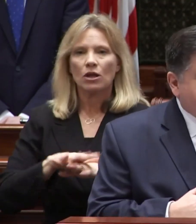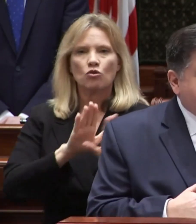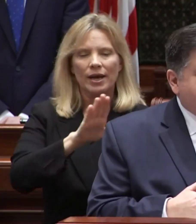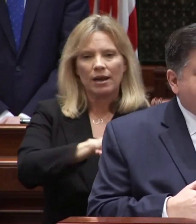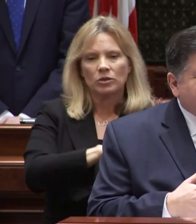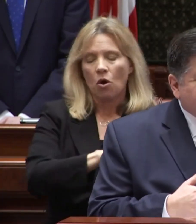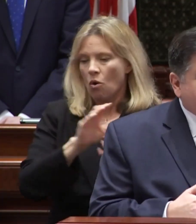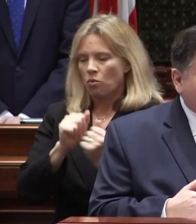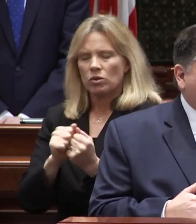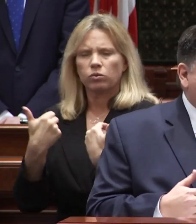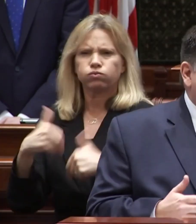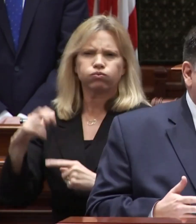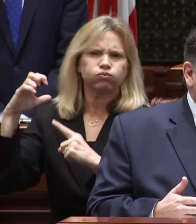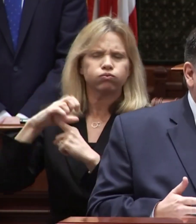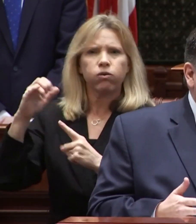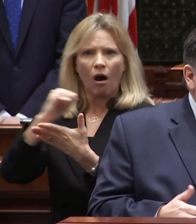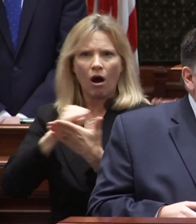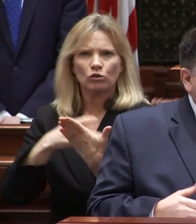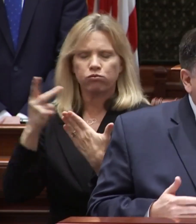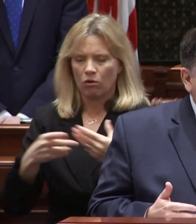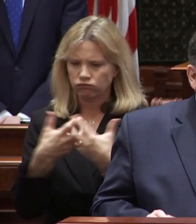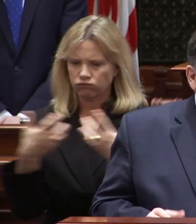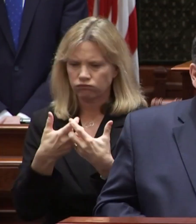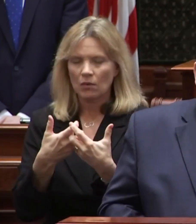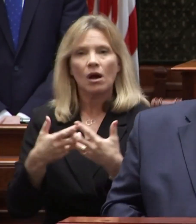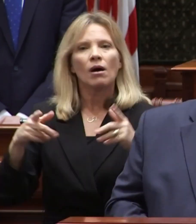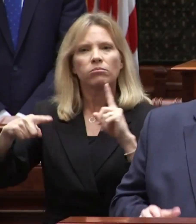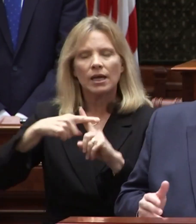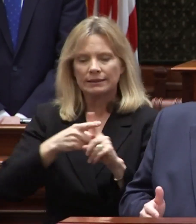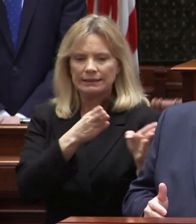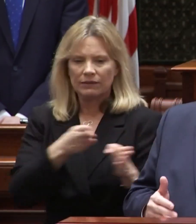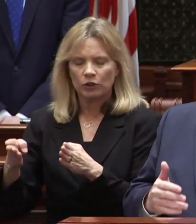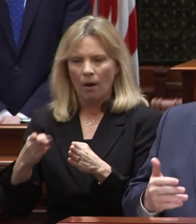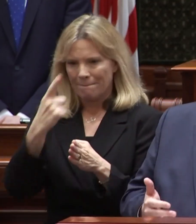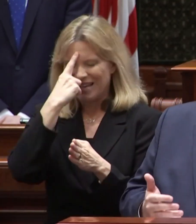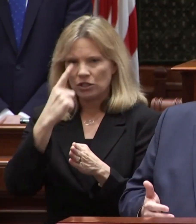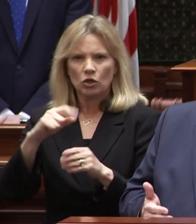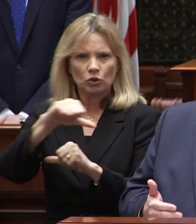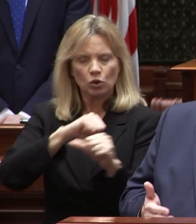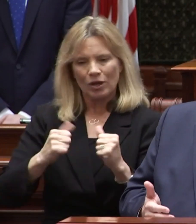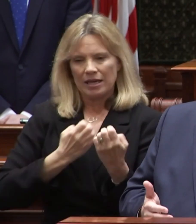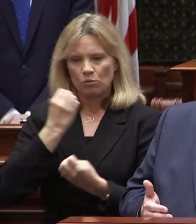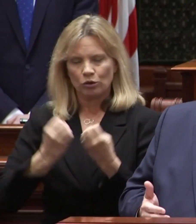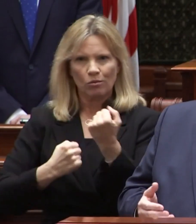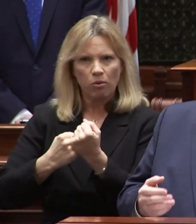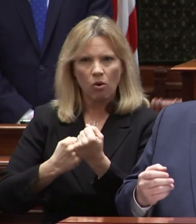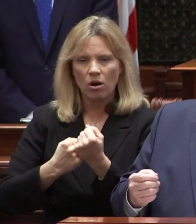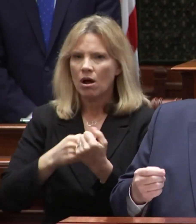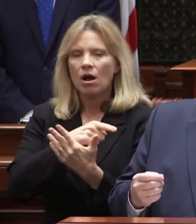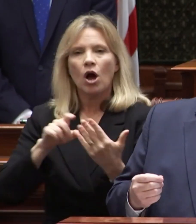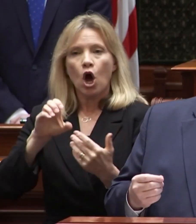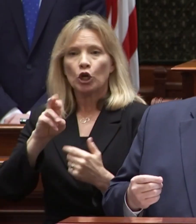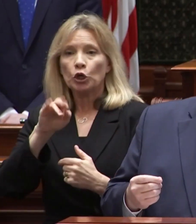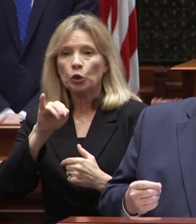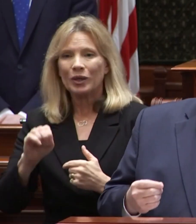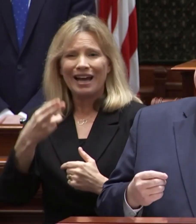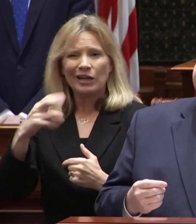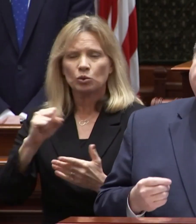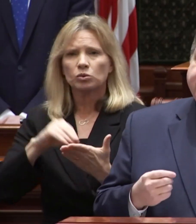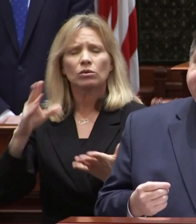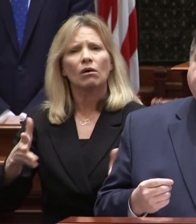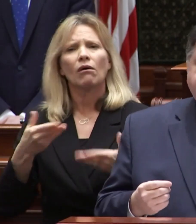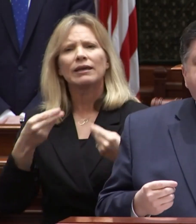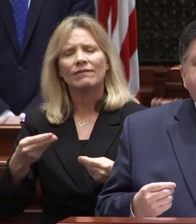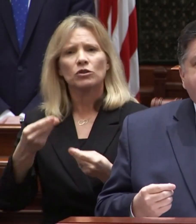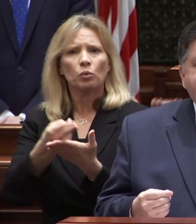academics with an exceptional arts program along with individualized mental and social emotional support curie high school students